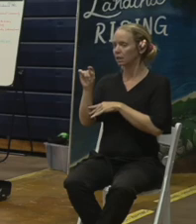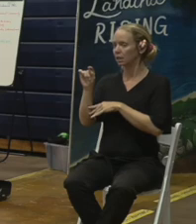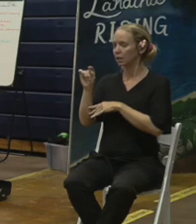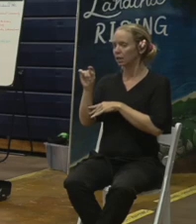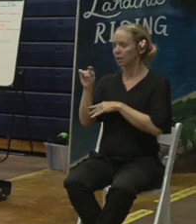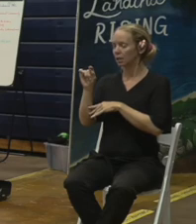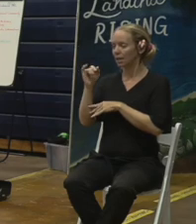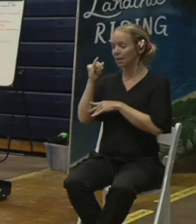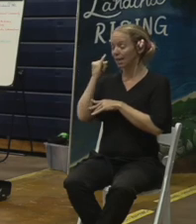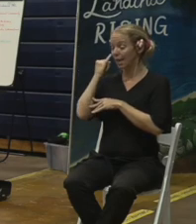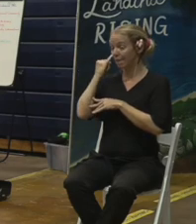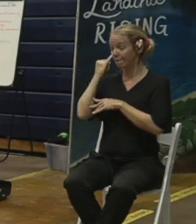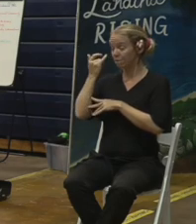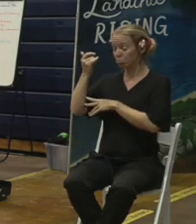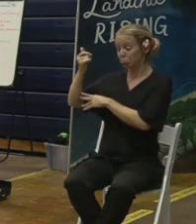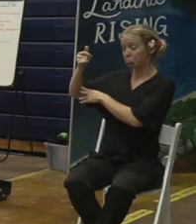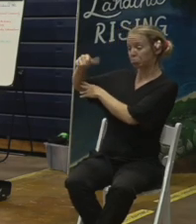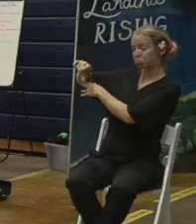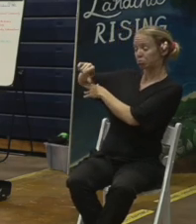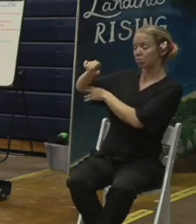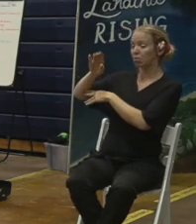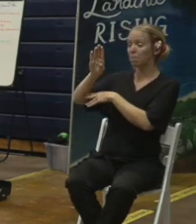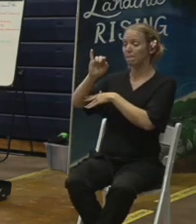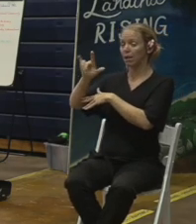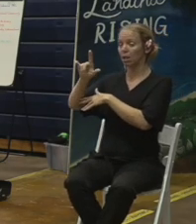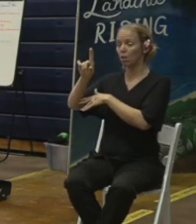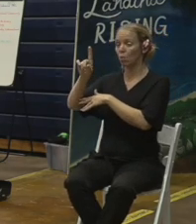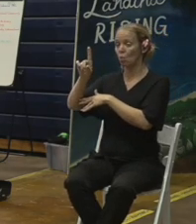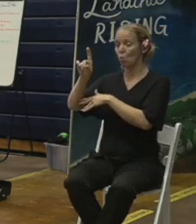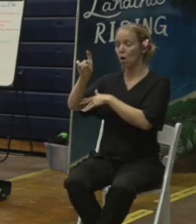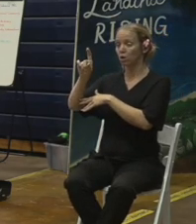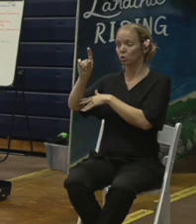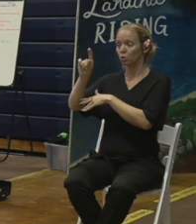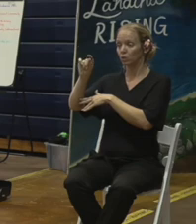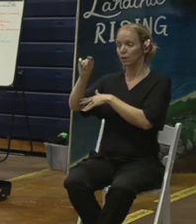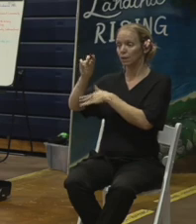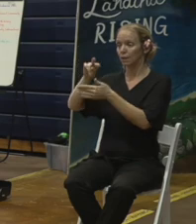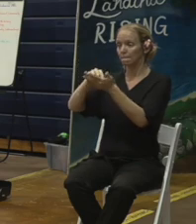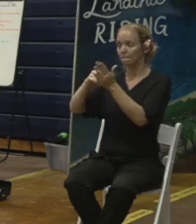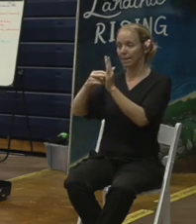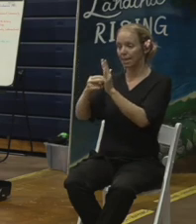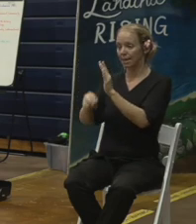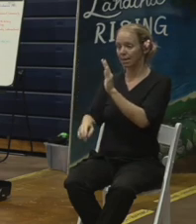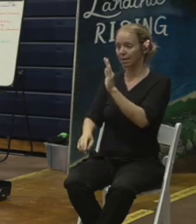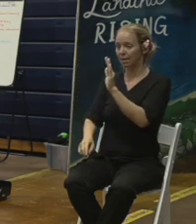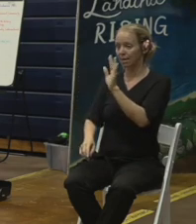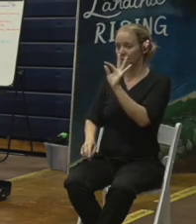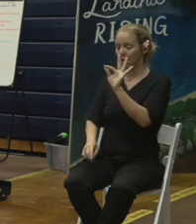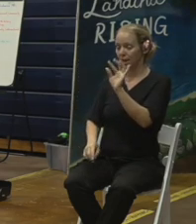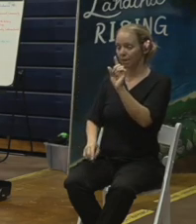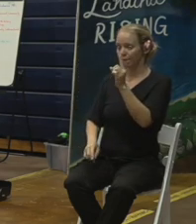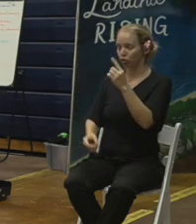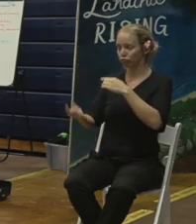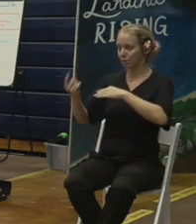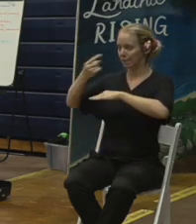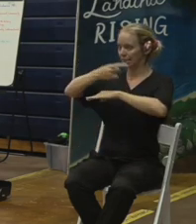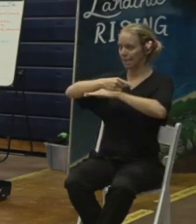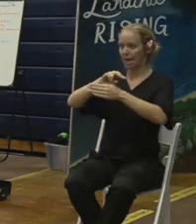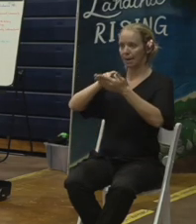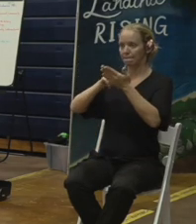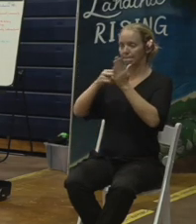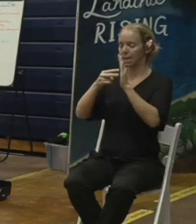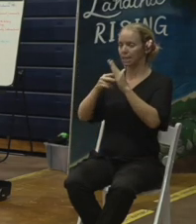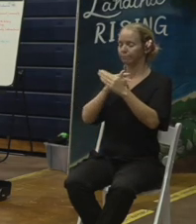given on bill 120 then on the 91st day the army corps needs to cease and desist